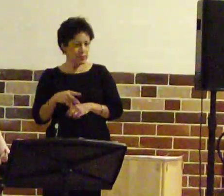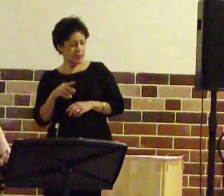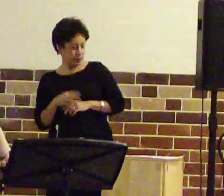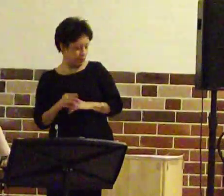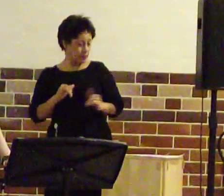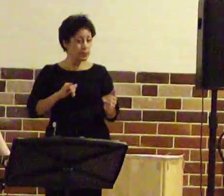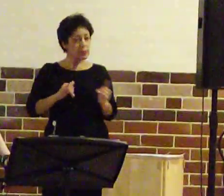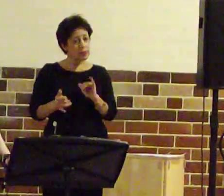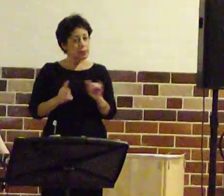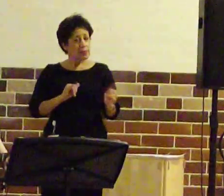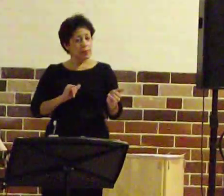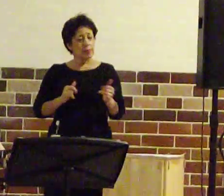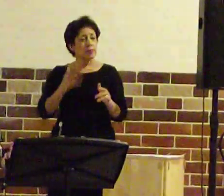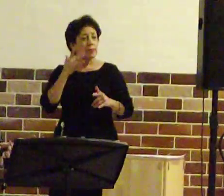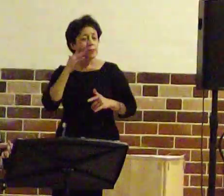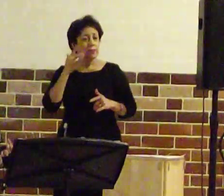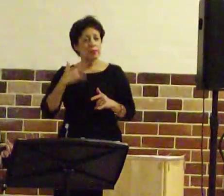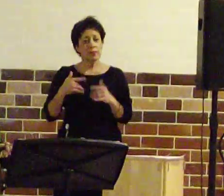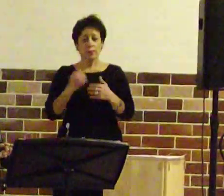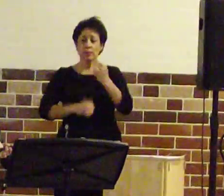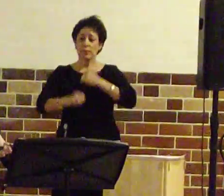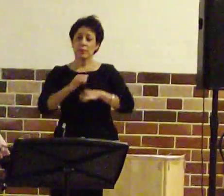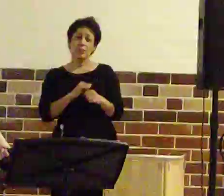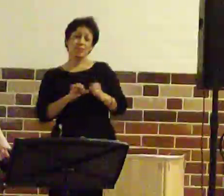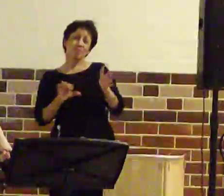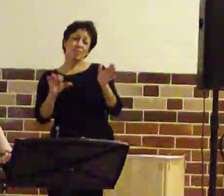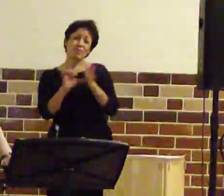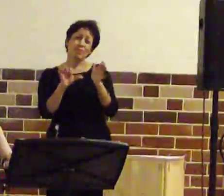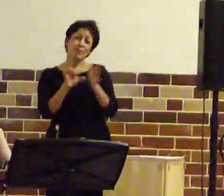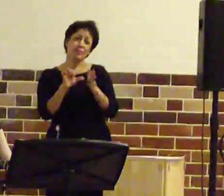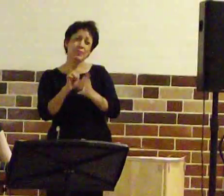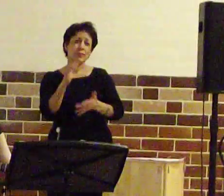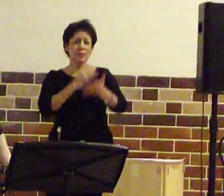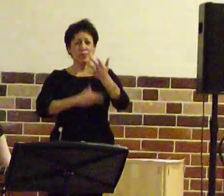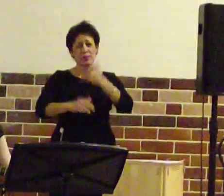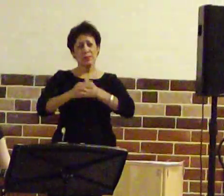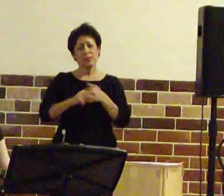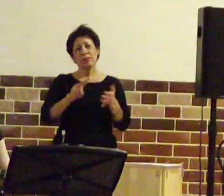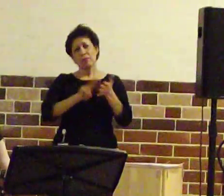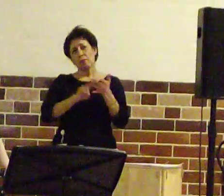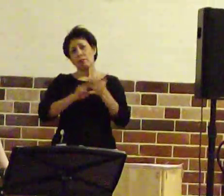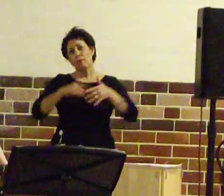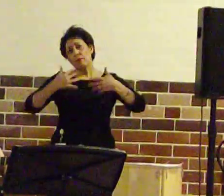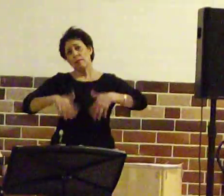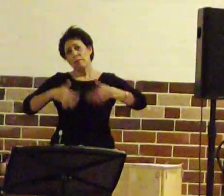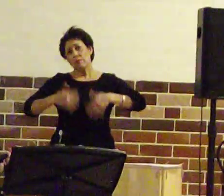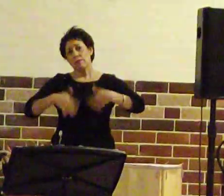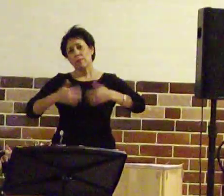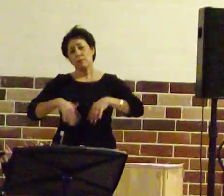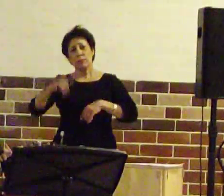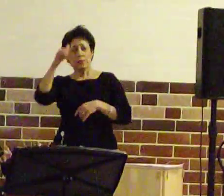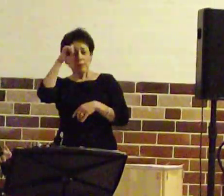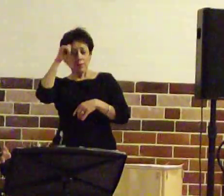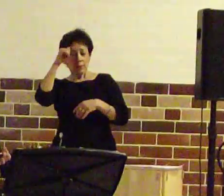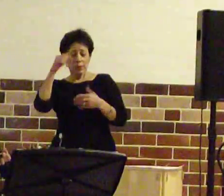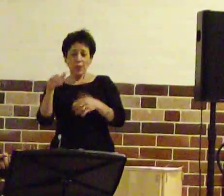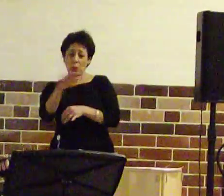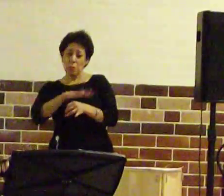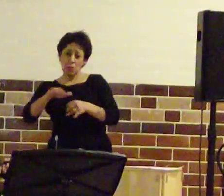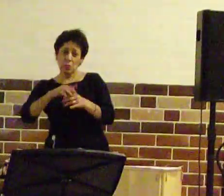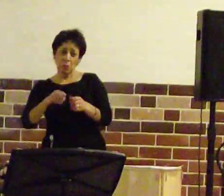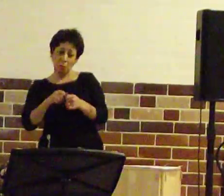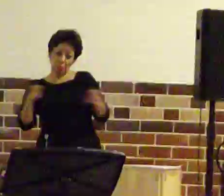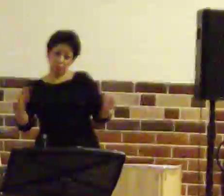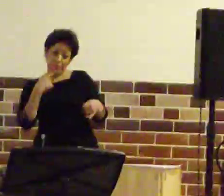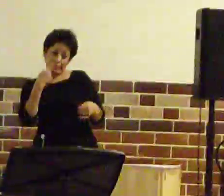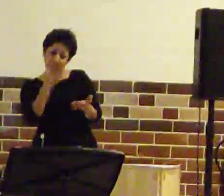Sometimes when my life gets tougher, I become a victim and sufferer. No, my local paper says it's